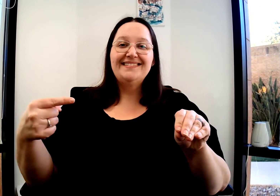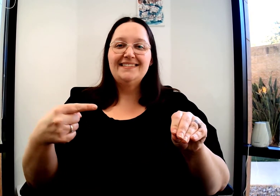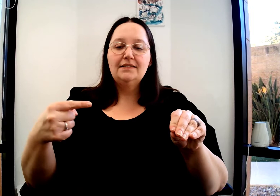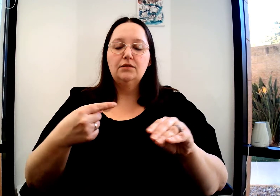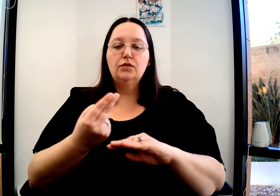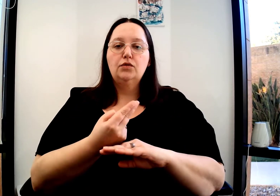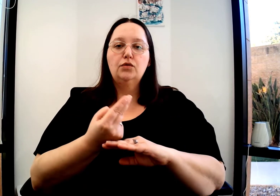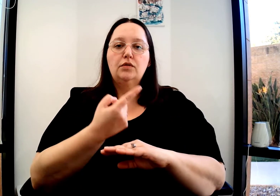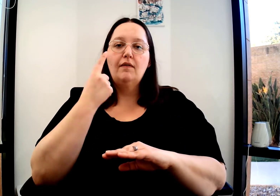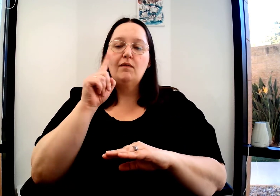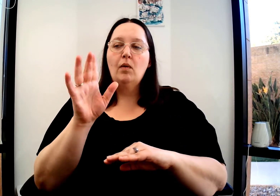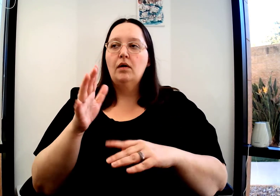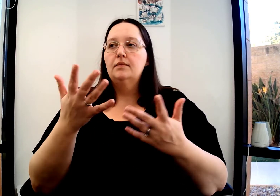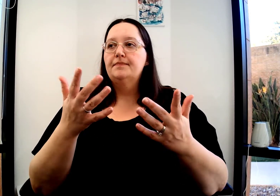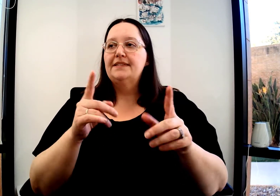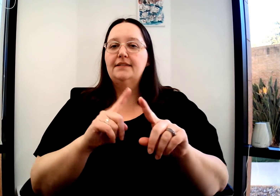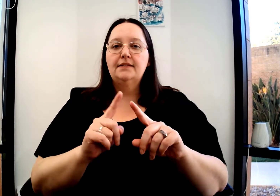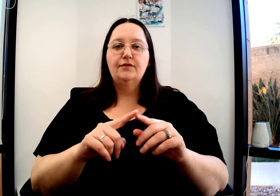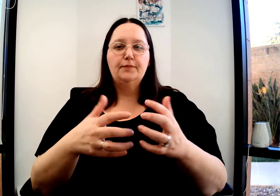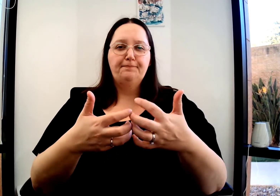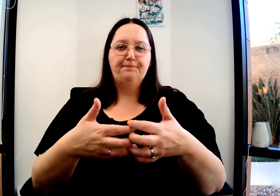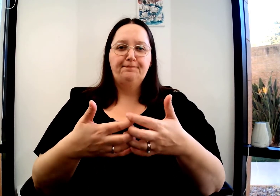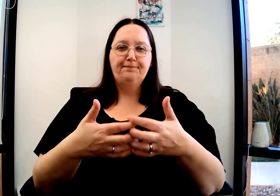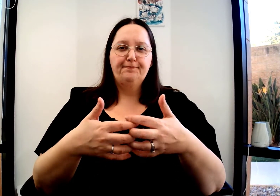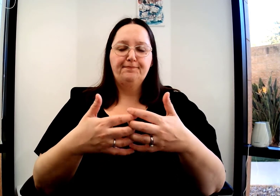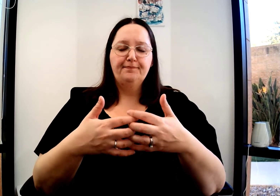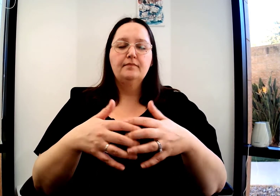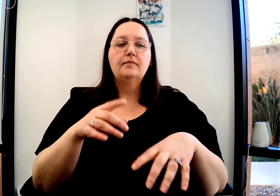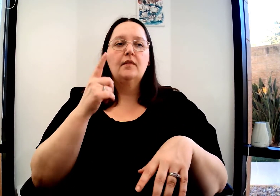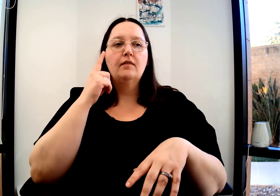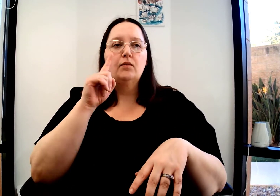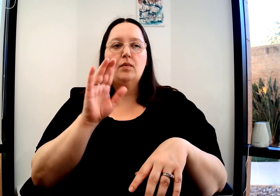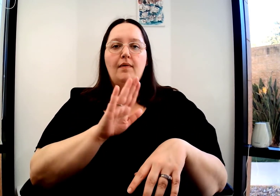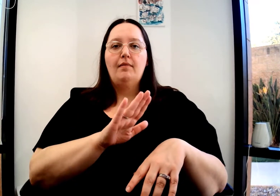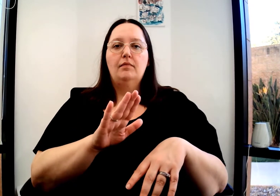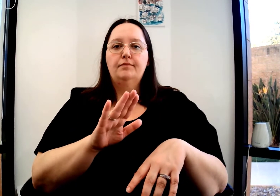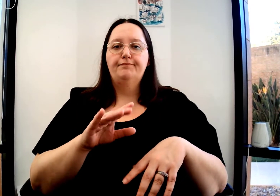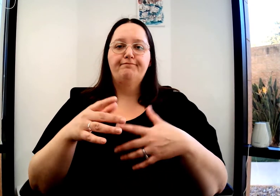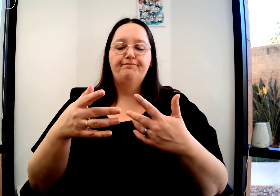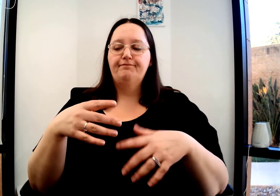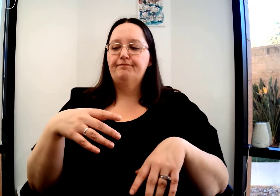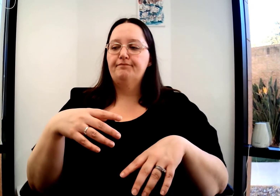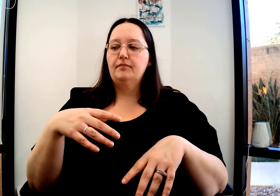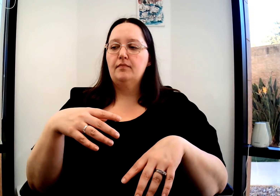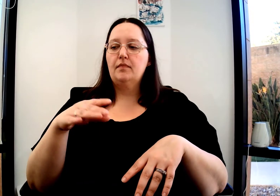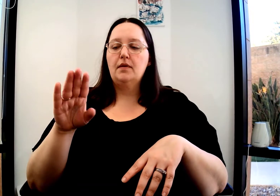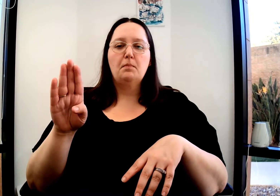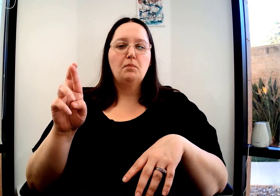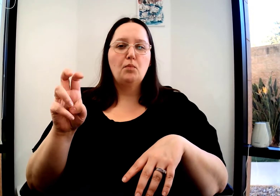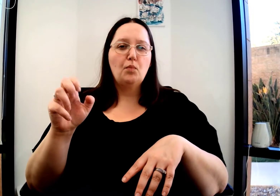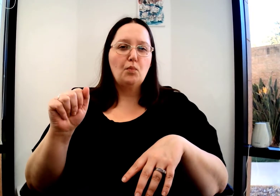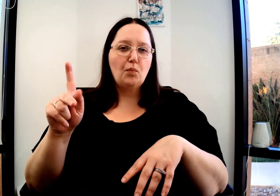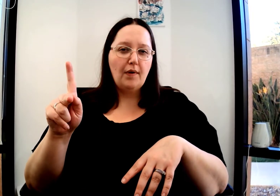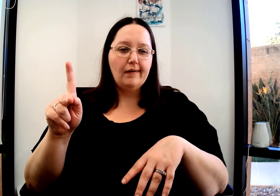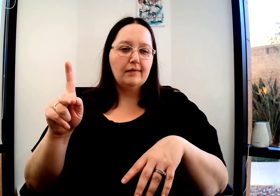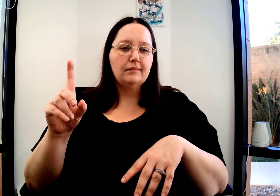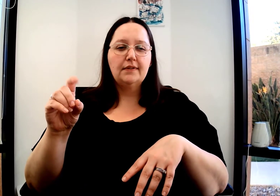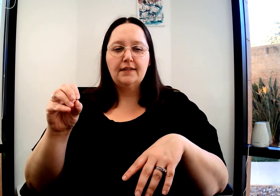This next sign, this is used more for different types of machines in which they would break